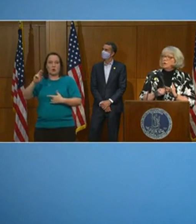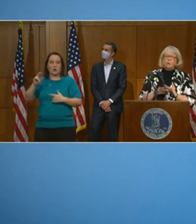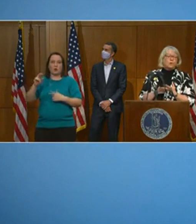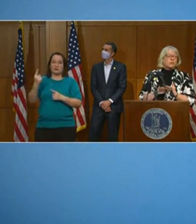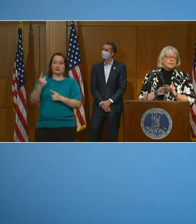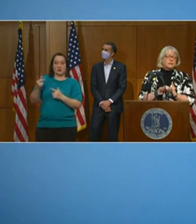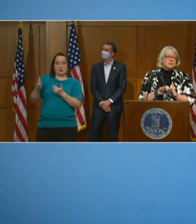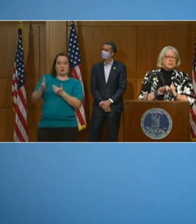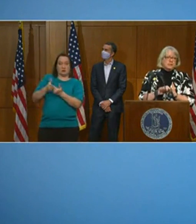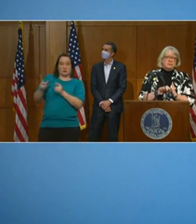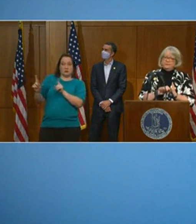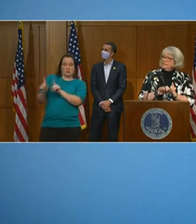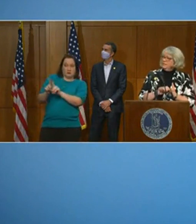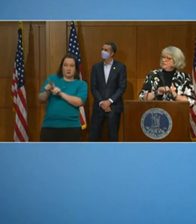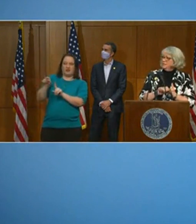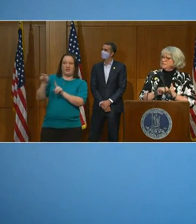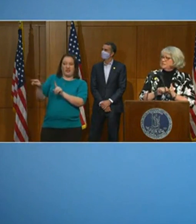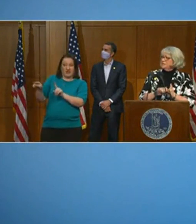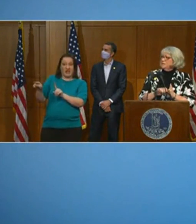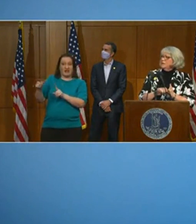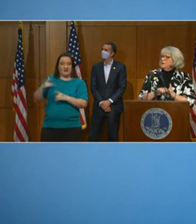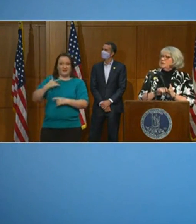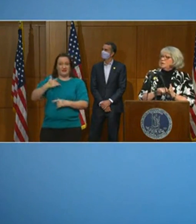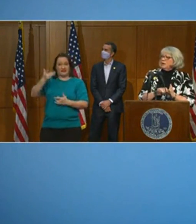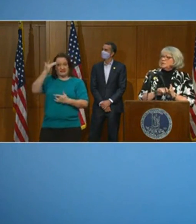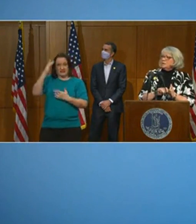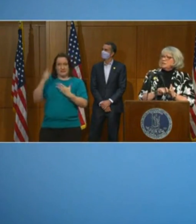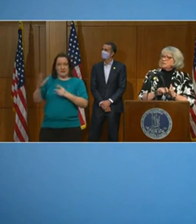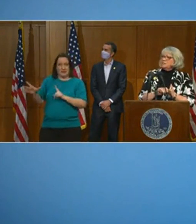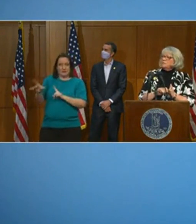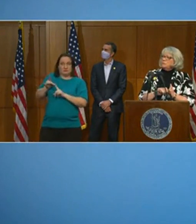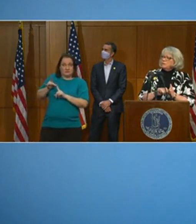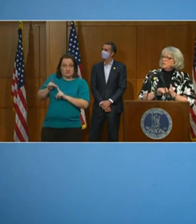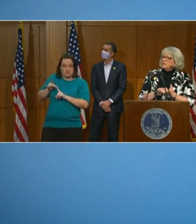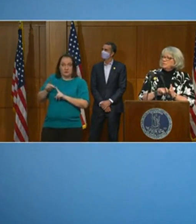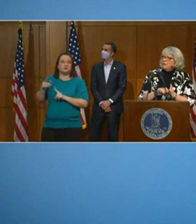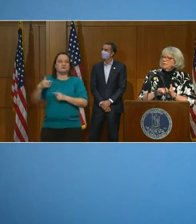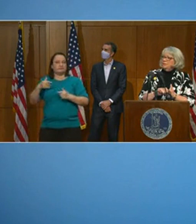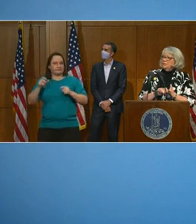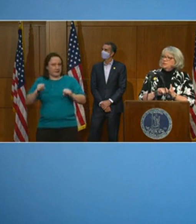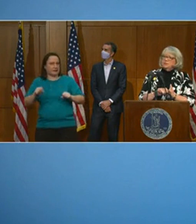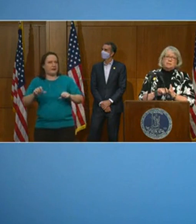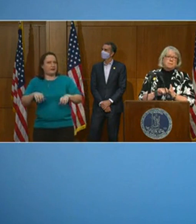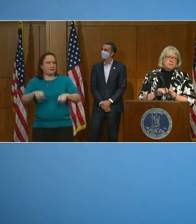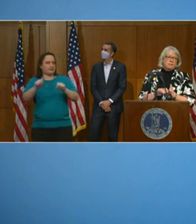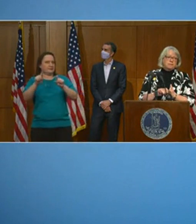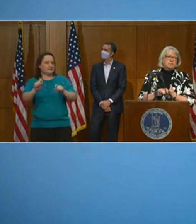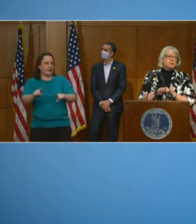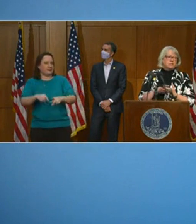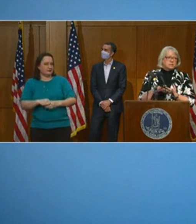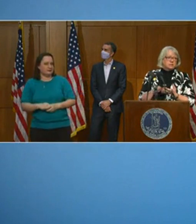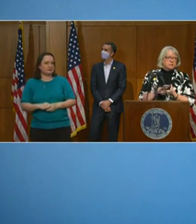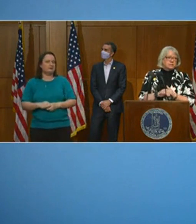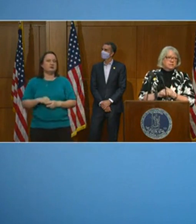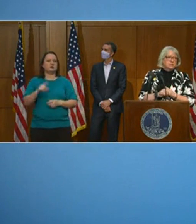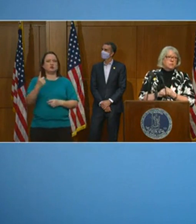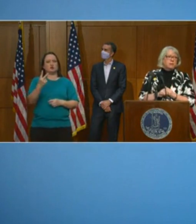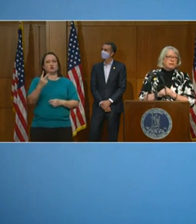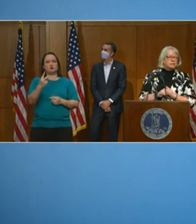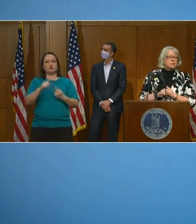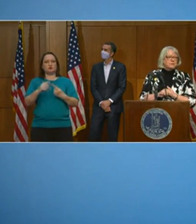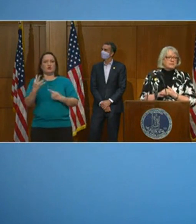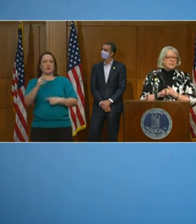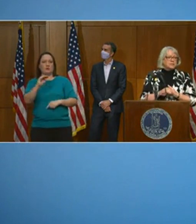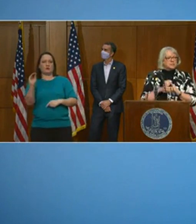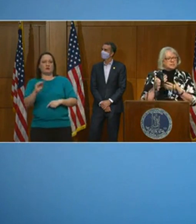testing or a clinician deems that they need to be tested. We talked about 2% to 4% of the population a month per district. We